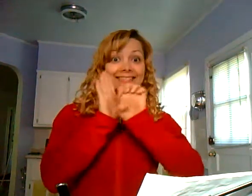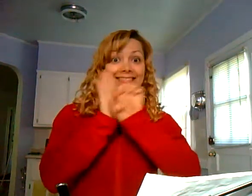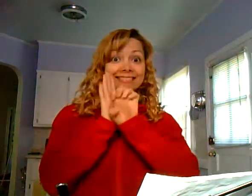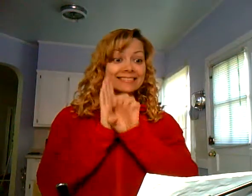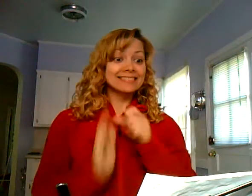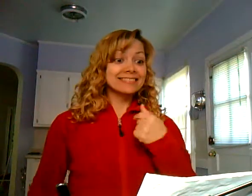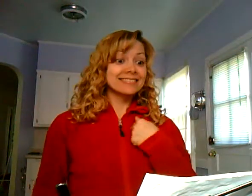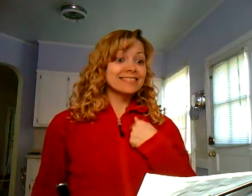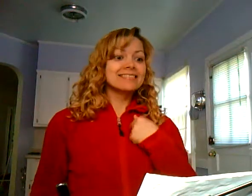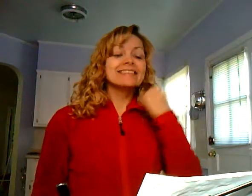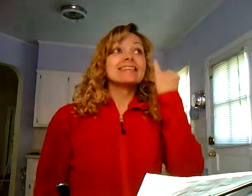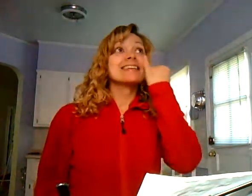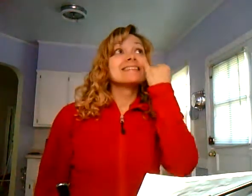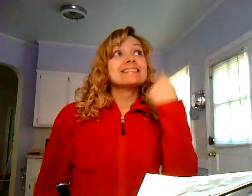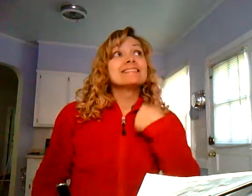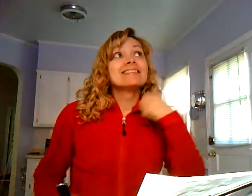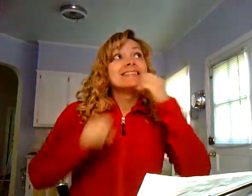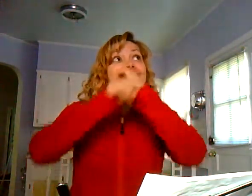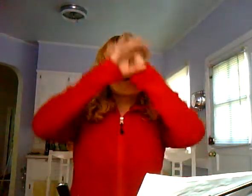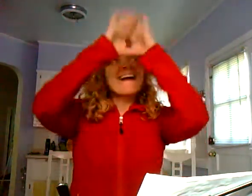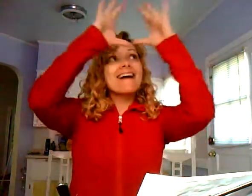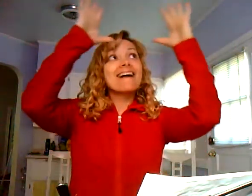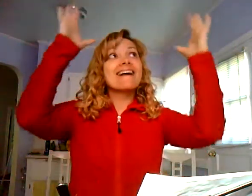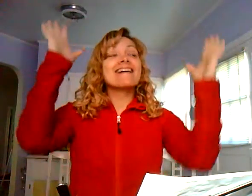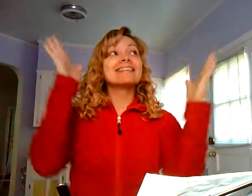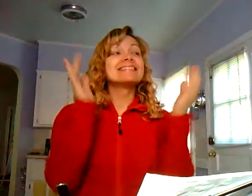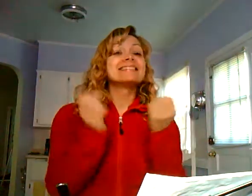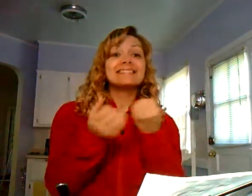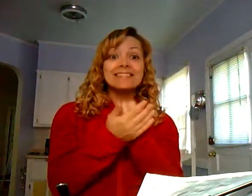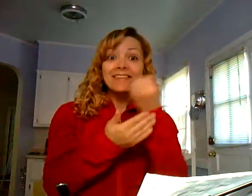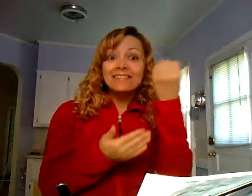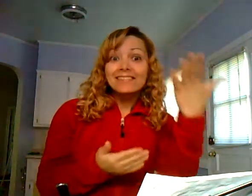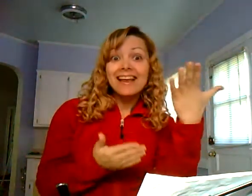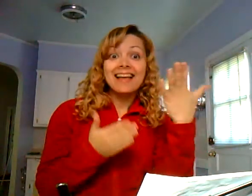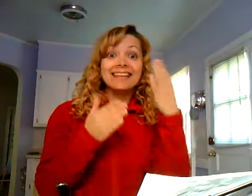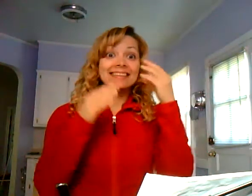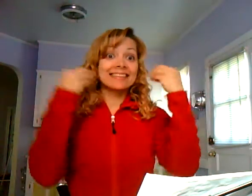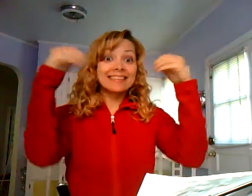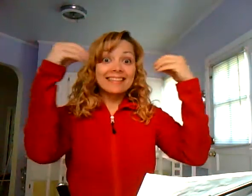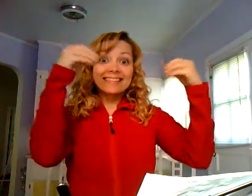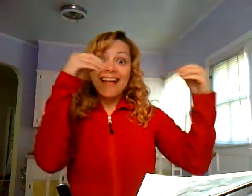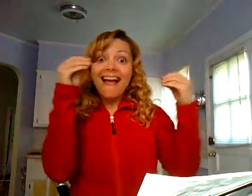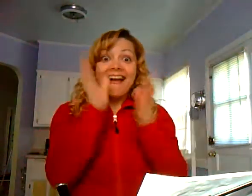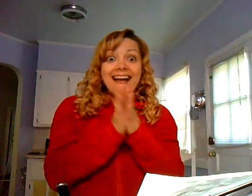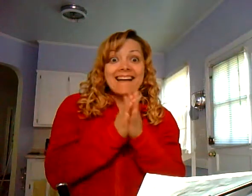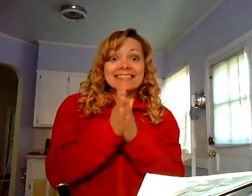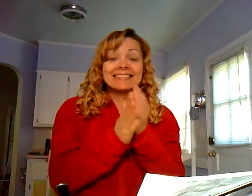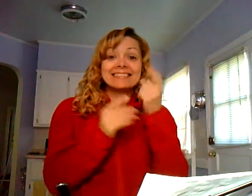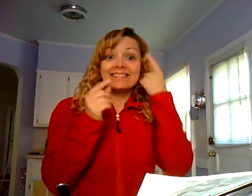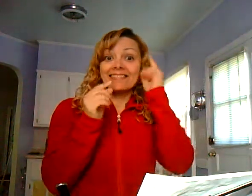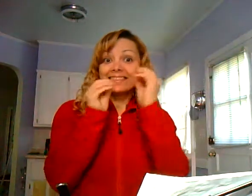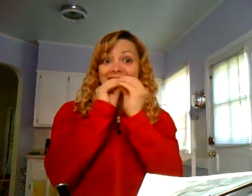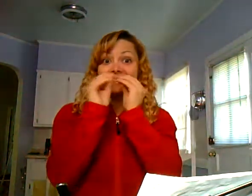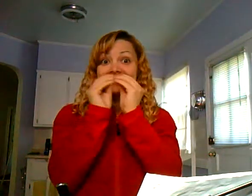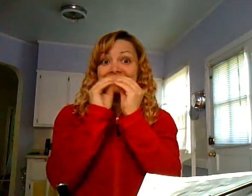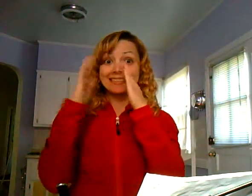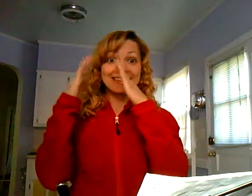For example, if I'm thinking about buying, going to the store,